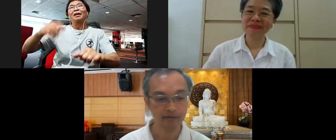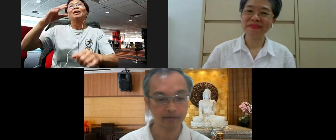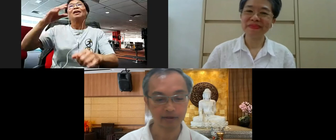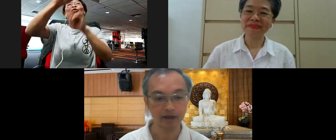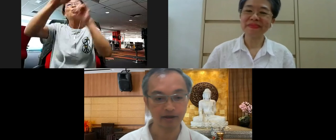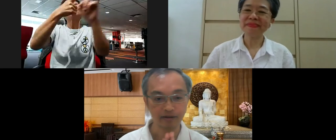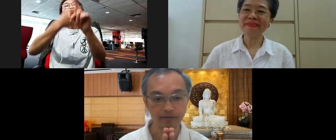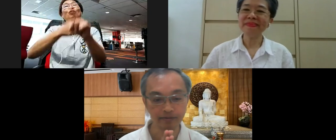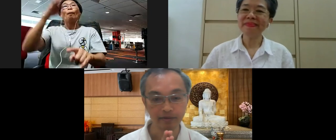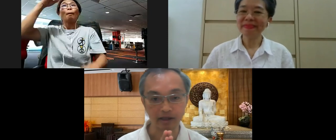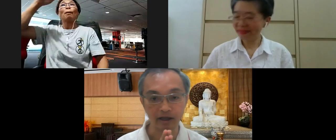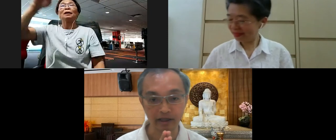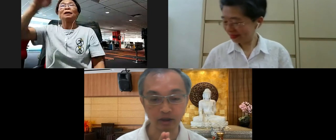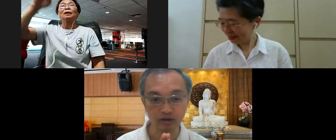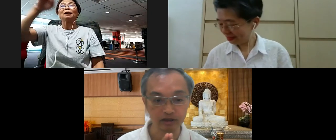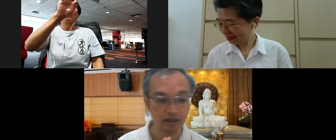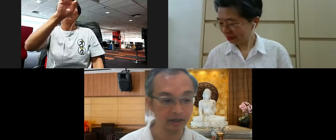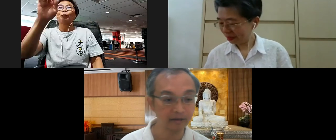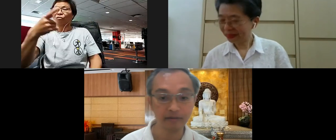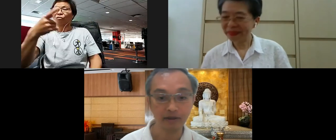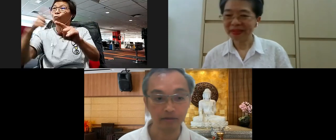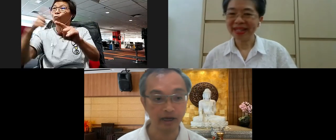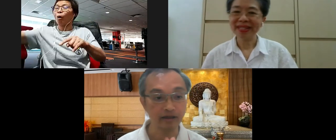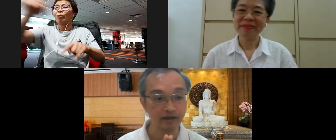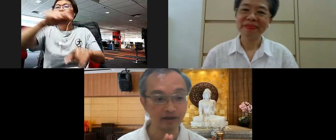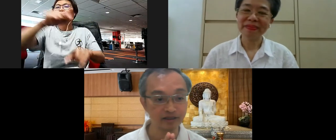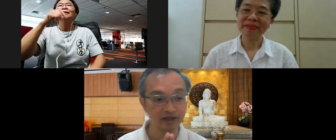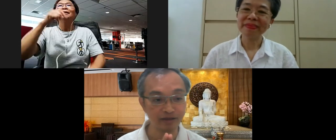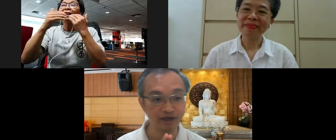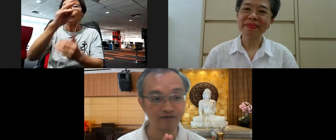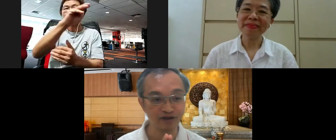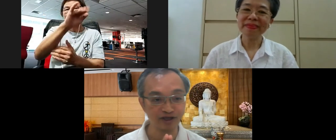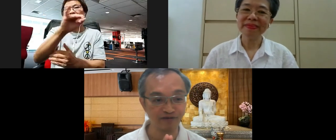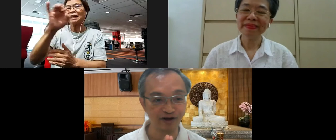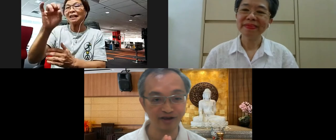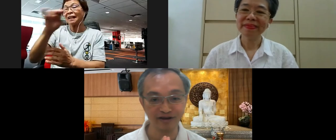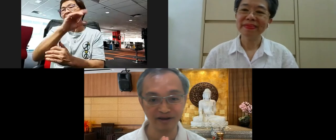yeah thank you Sister Mian and Sister Libby for the very